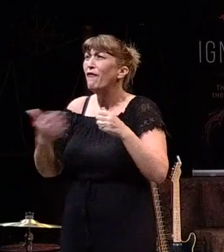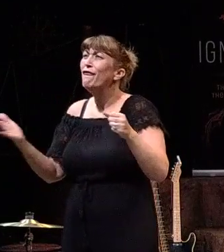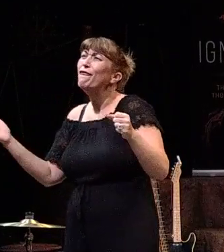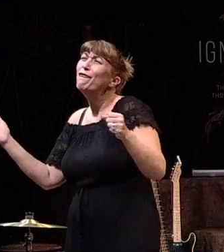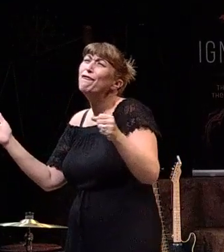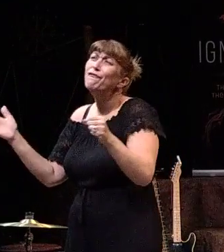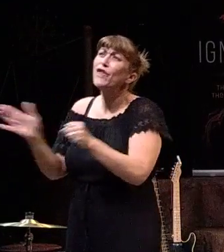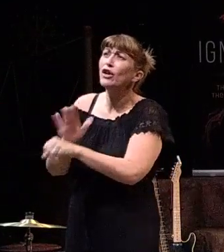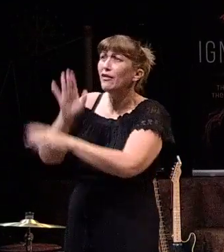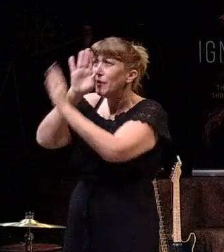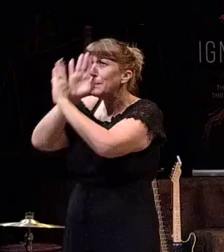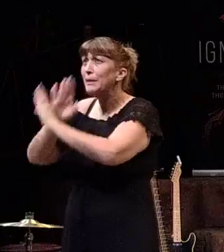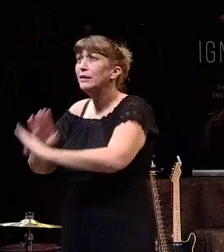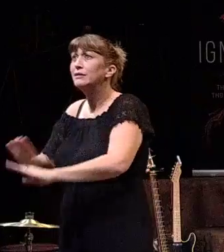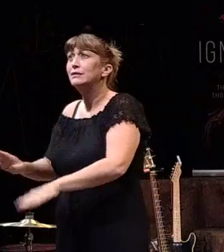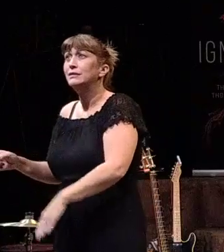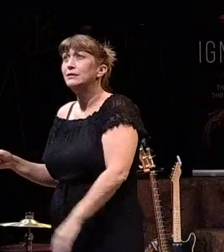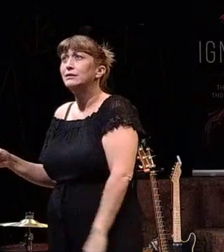peace.